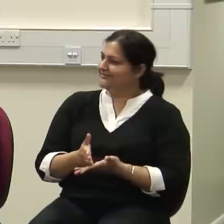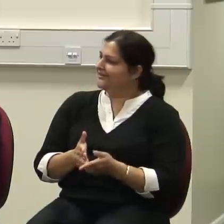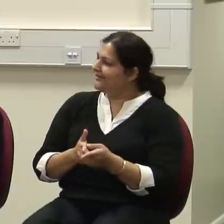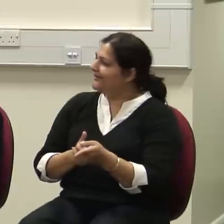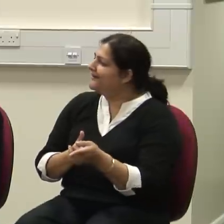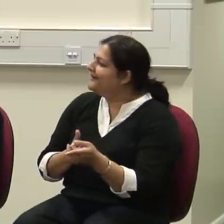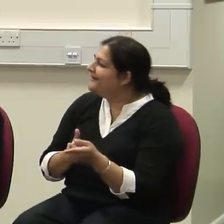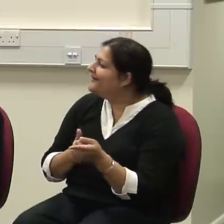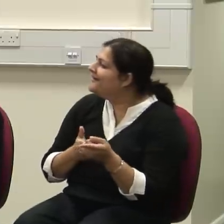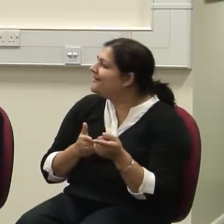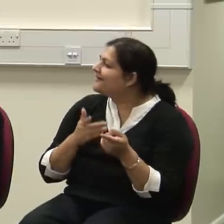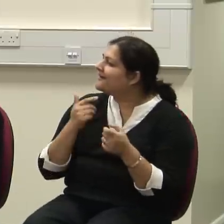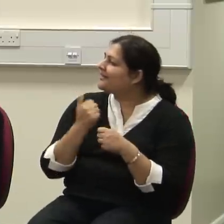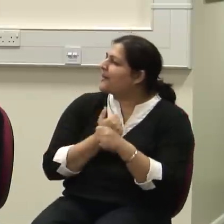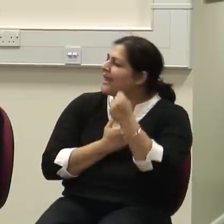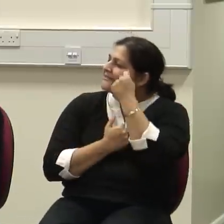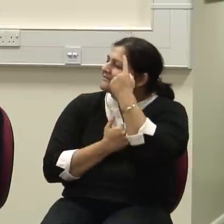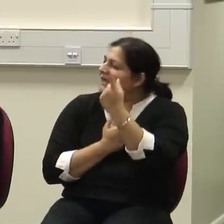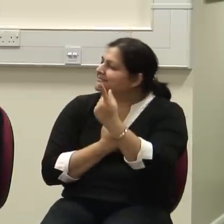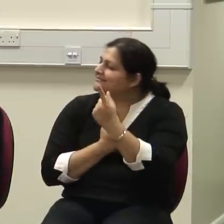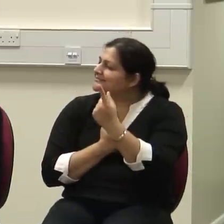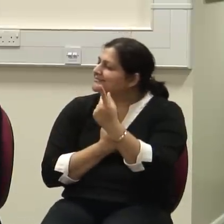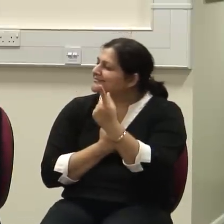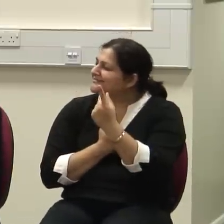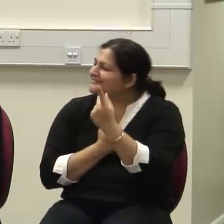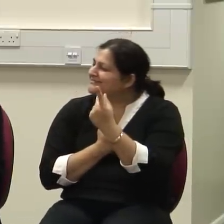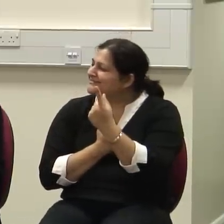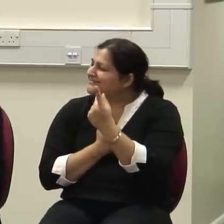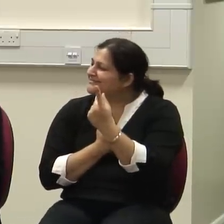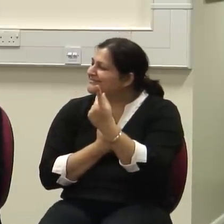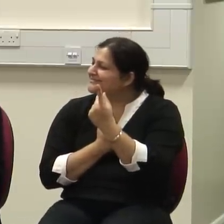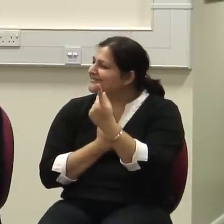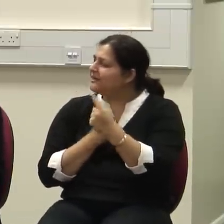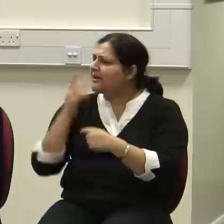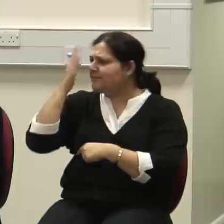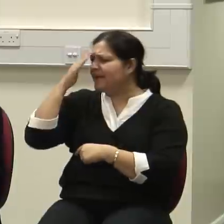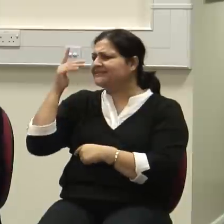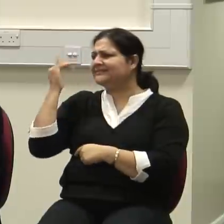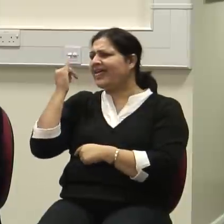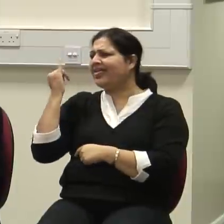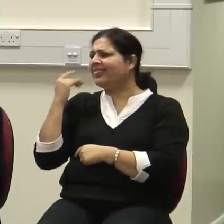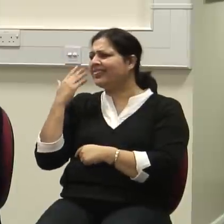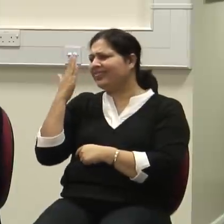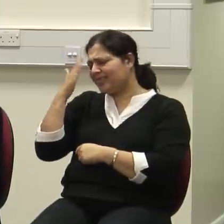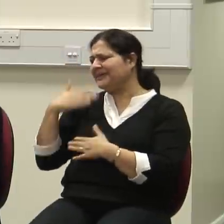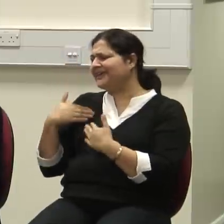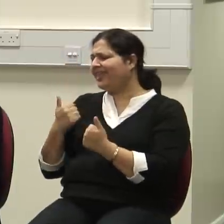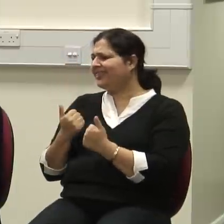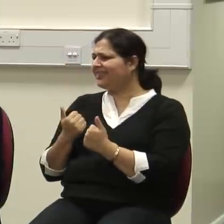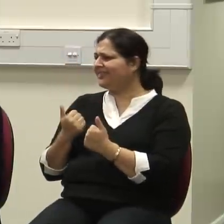You know, properly understood. But in mental health, I don't know what sense that would make. Because what is a proper